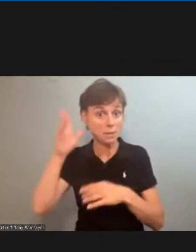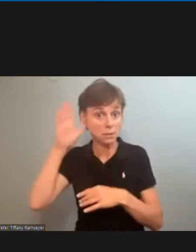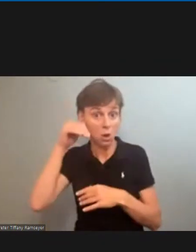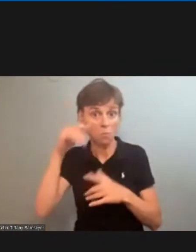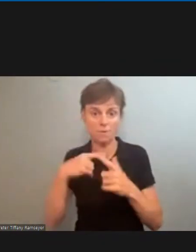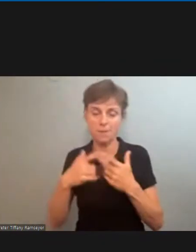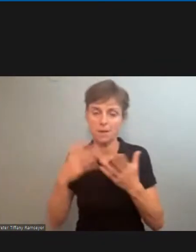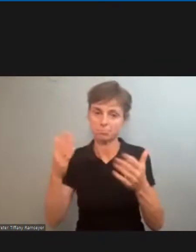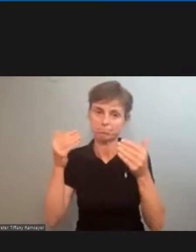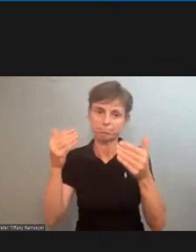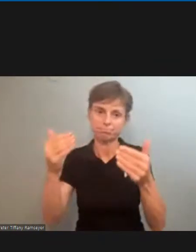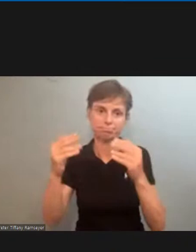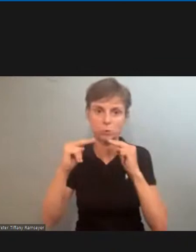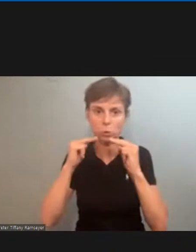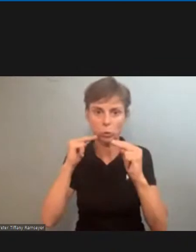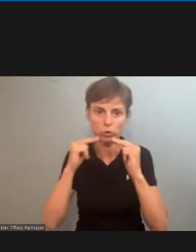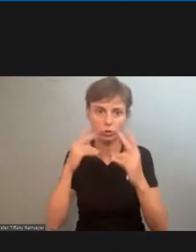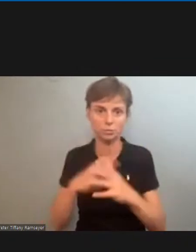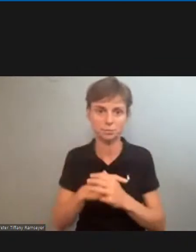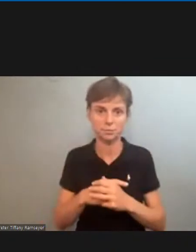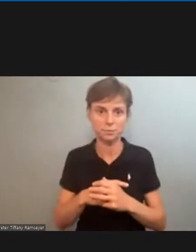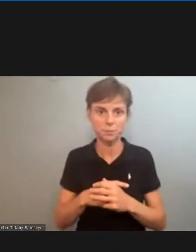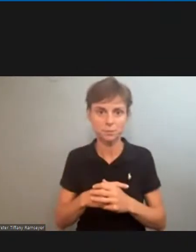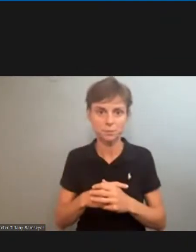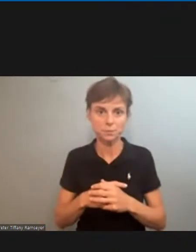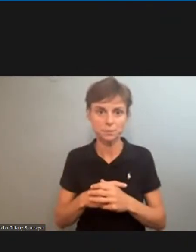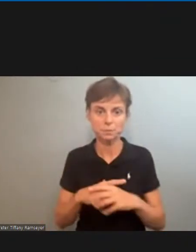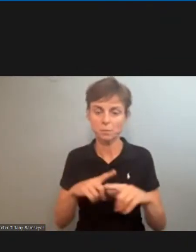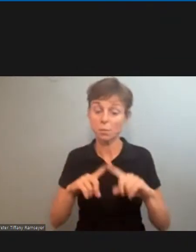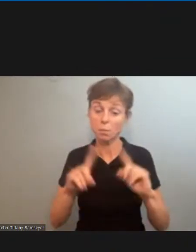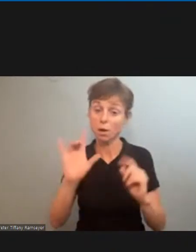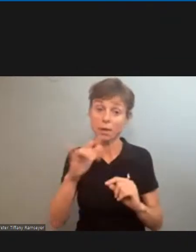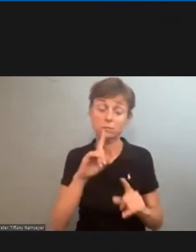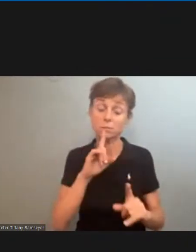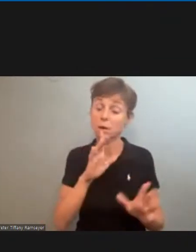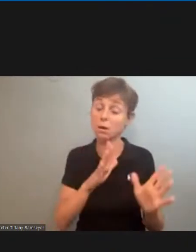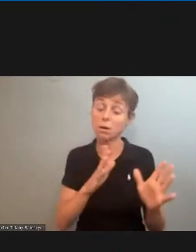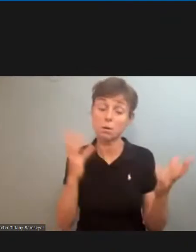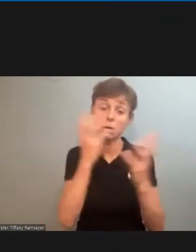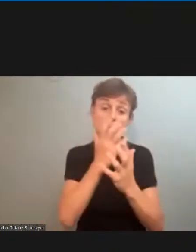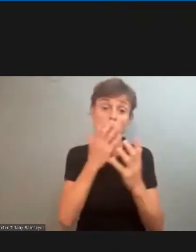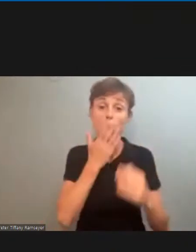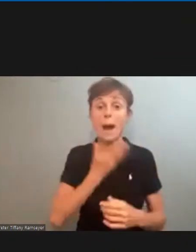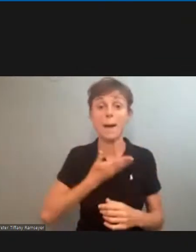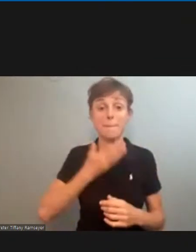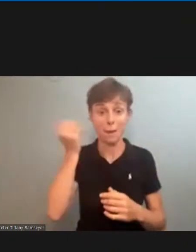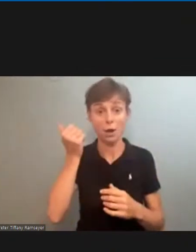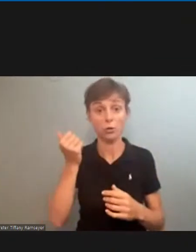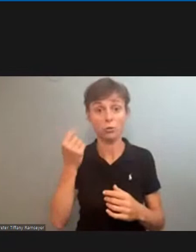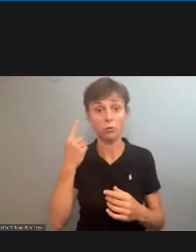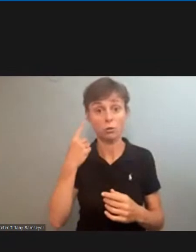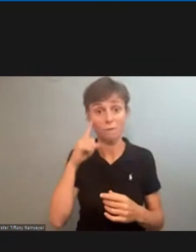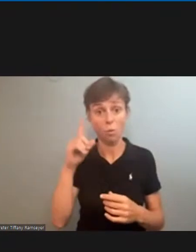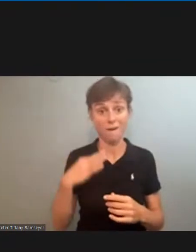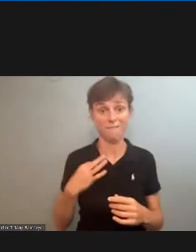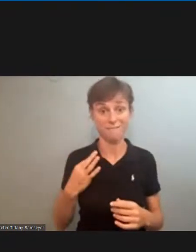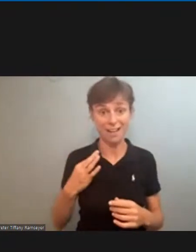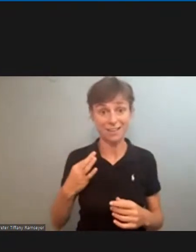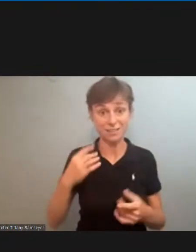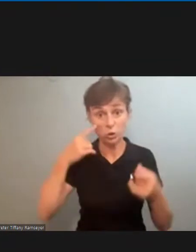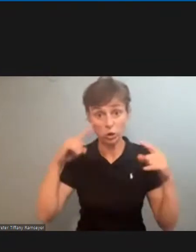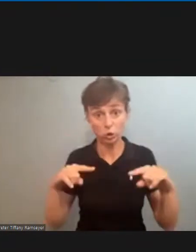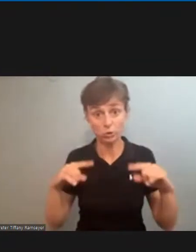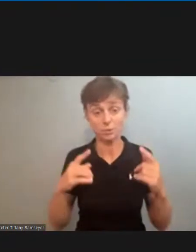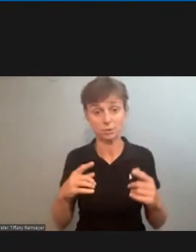um arbitration on it but it's far superior far superior to reach a voluntary agreement keep control